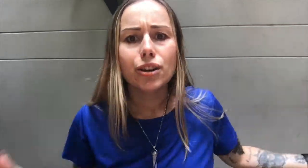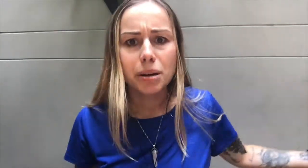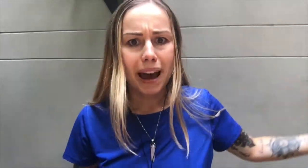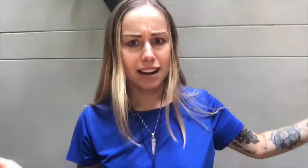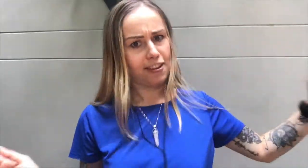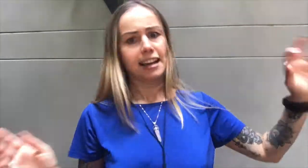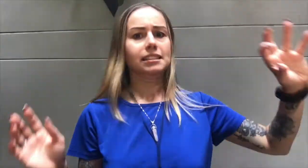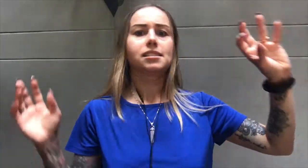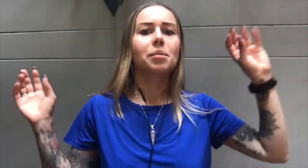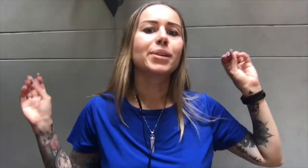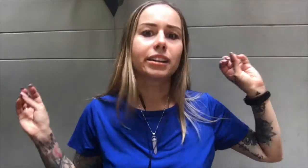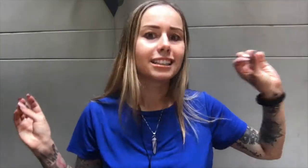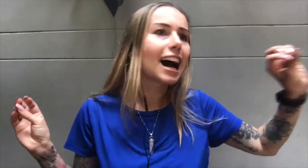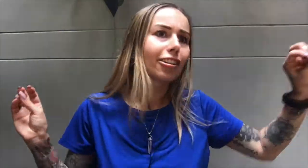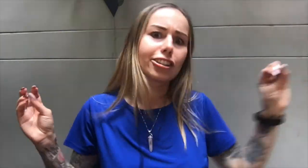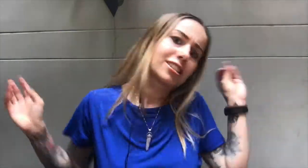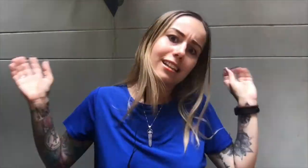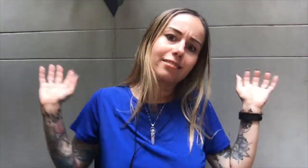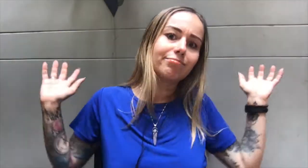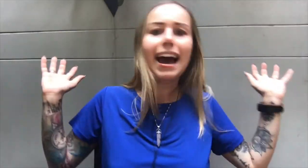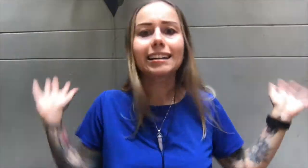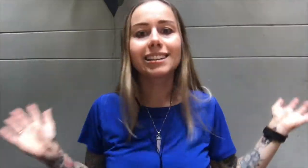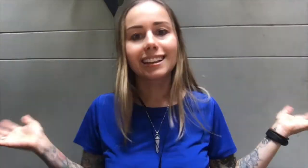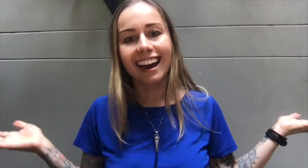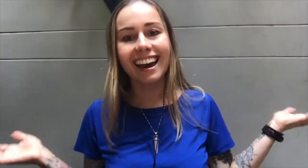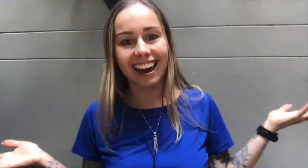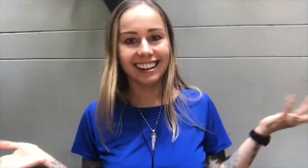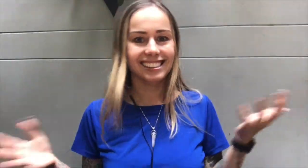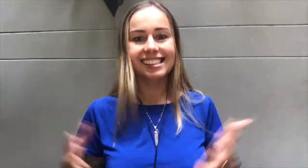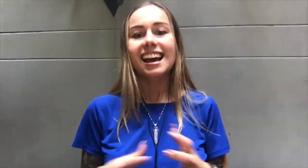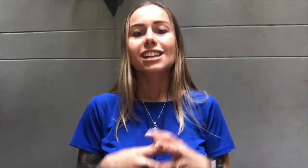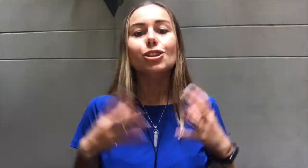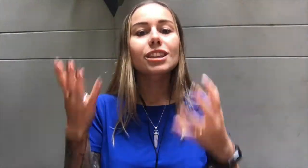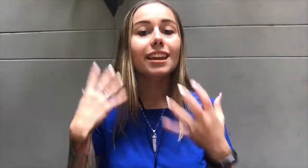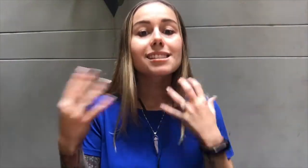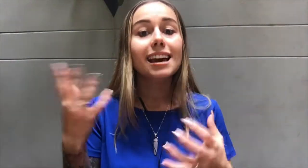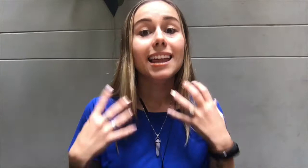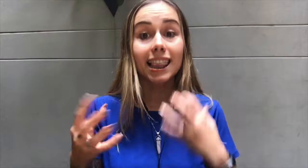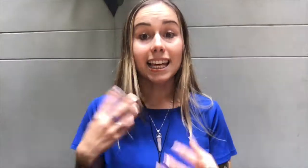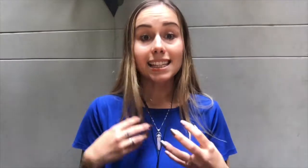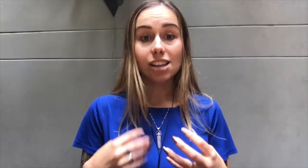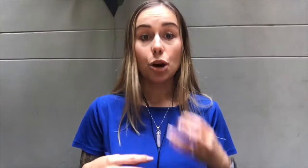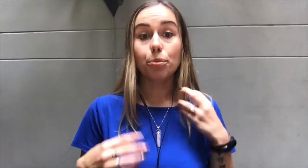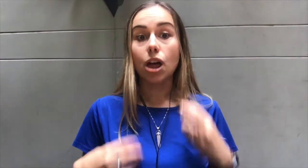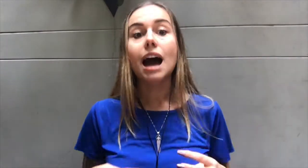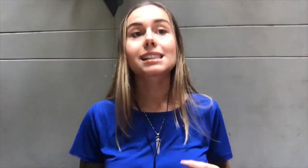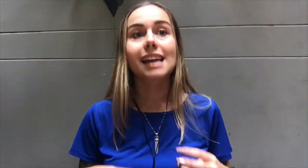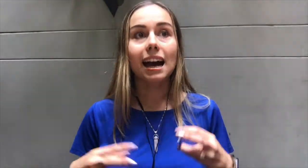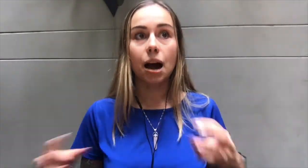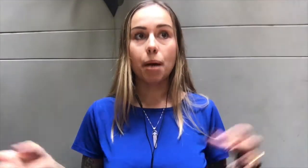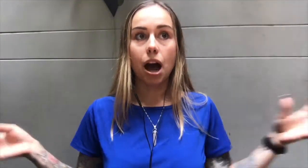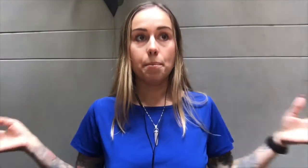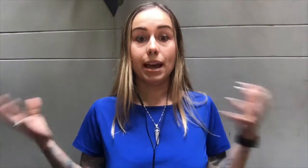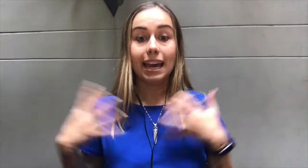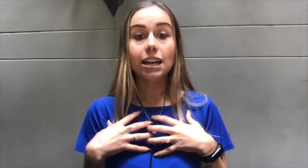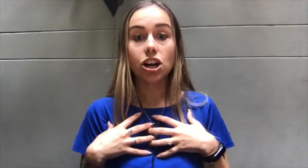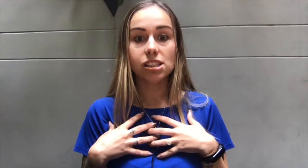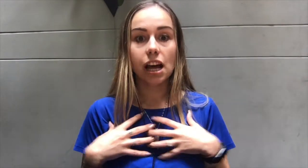could manifest a million dollars in 90 days. So things like these are blocks that come up in ourselves,